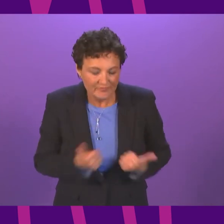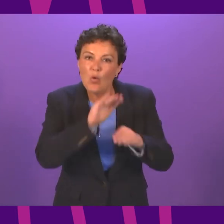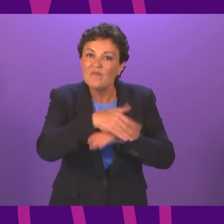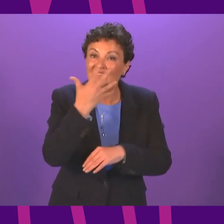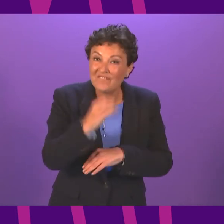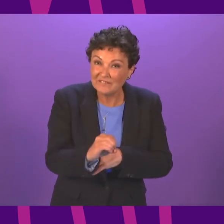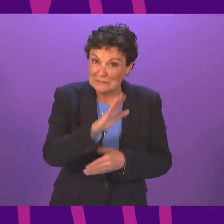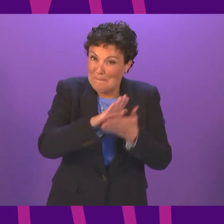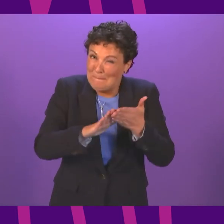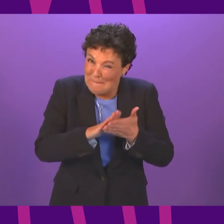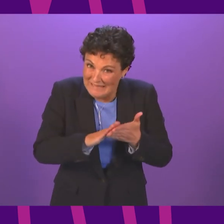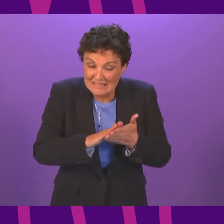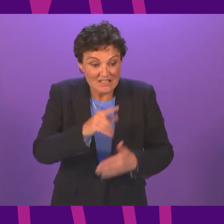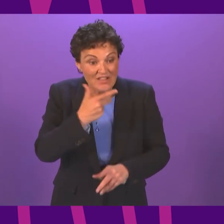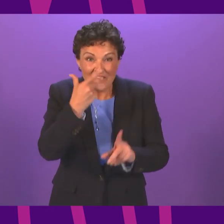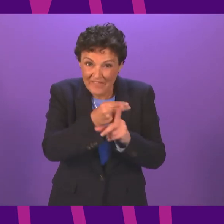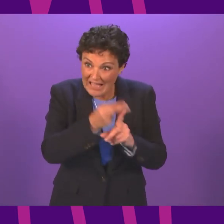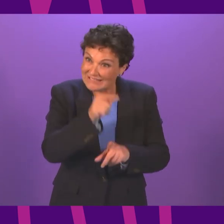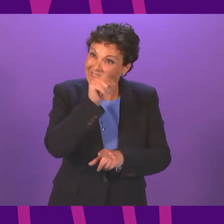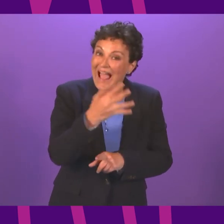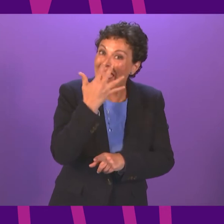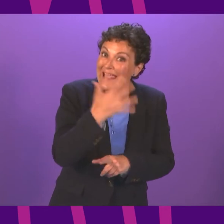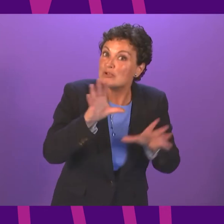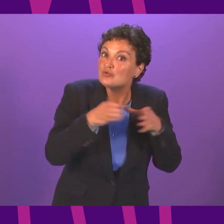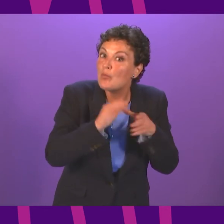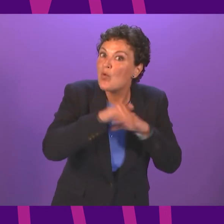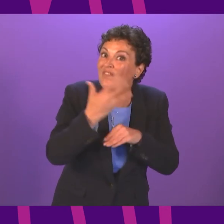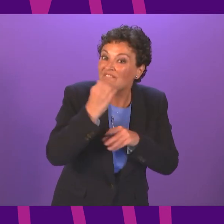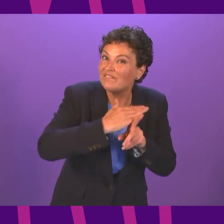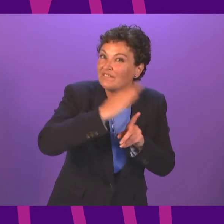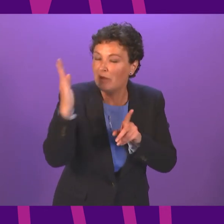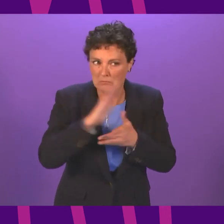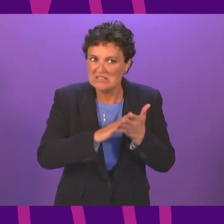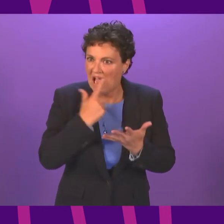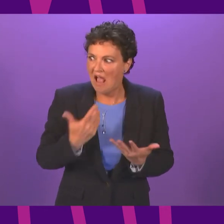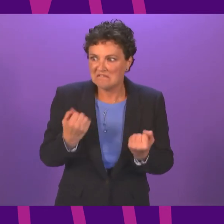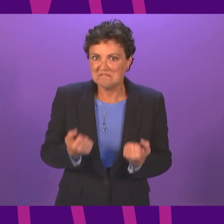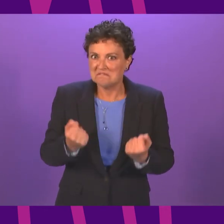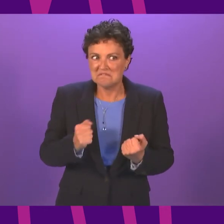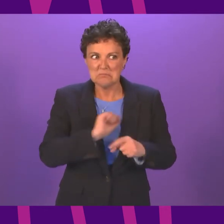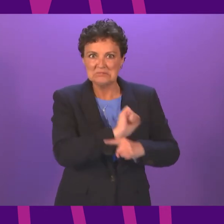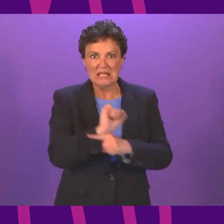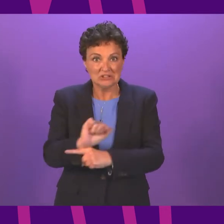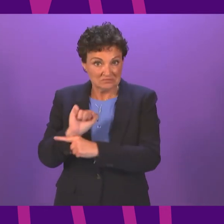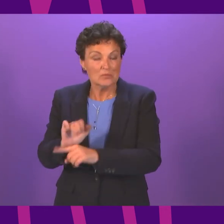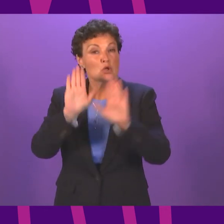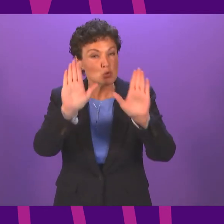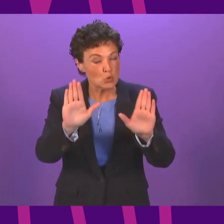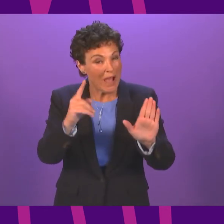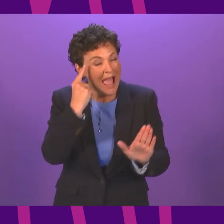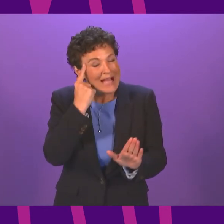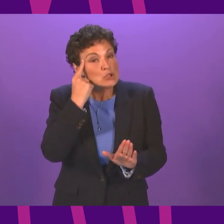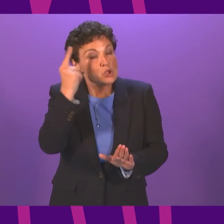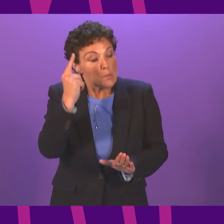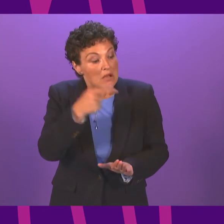means that the vaccine will be giving everyone in that age group a significant level of protection. Therefore, assuming we are meeting the revised strategic